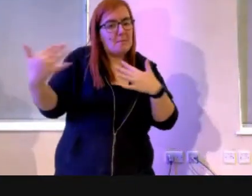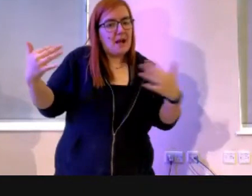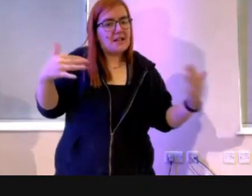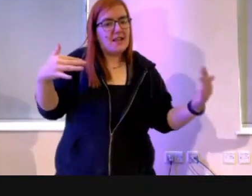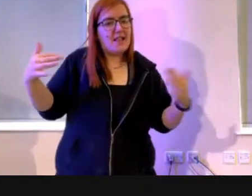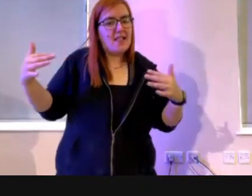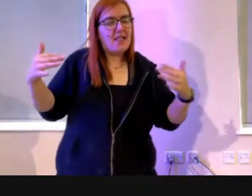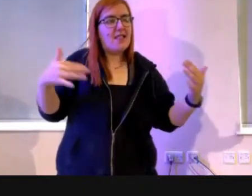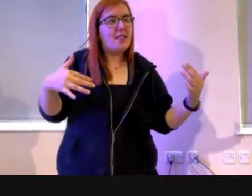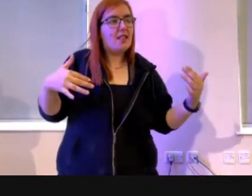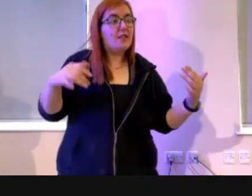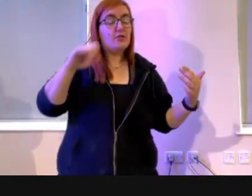will be attacked.